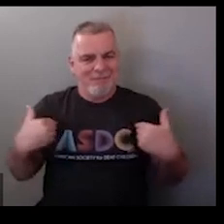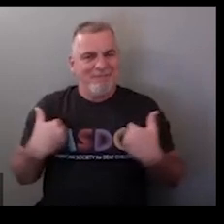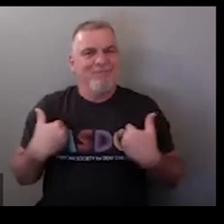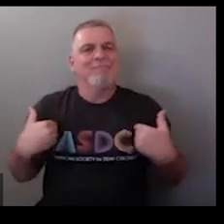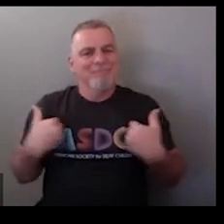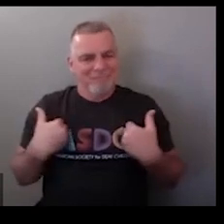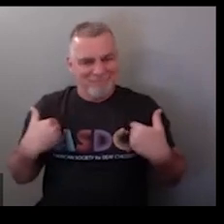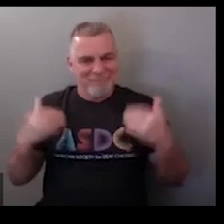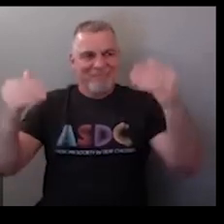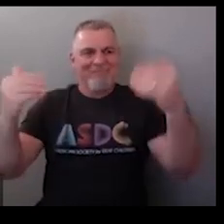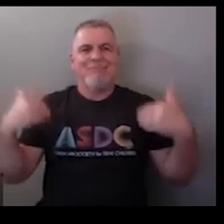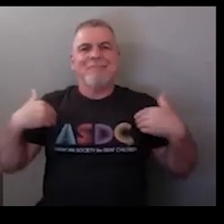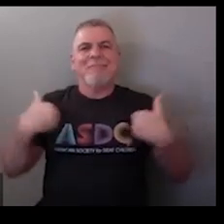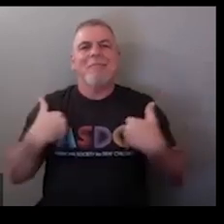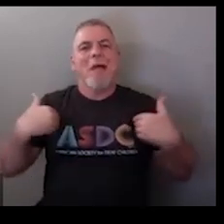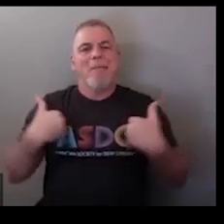animal